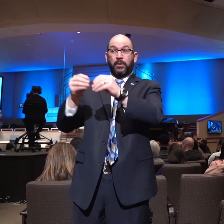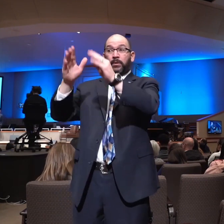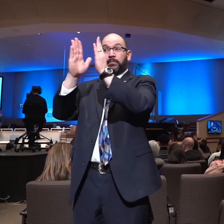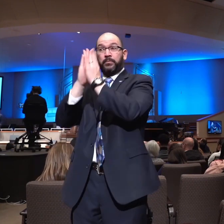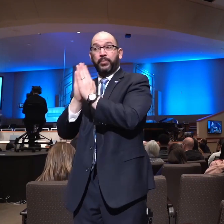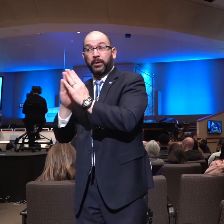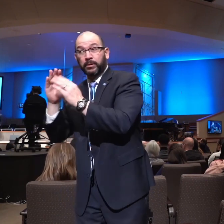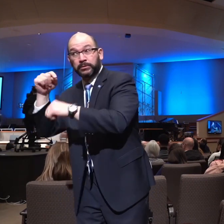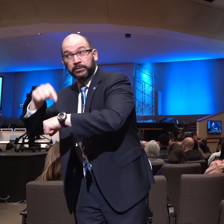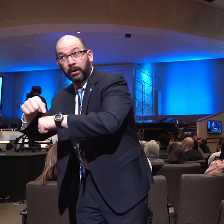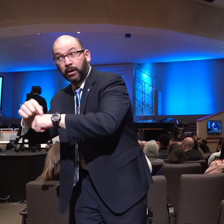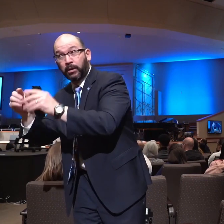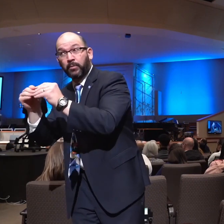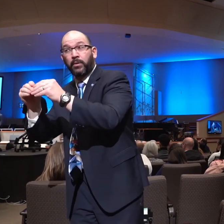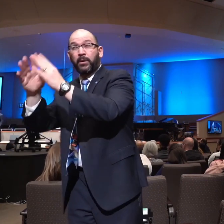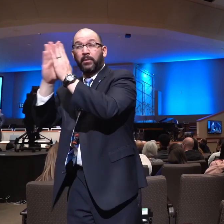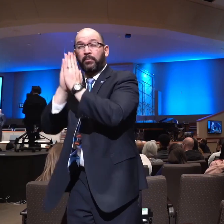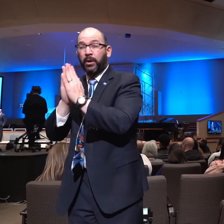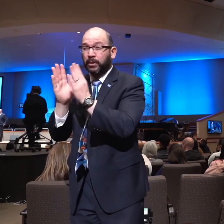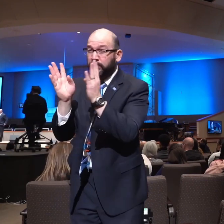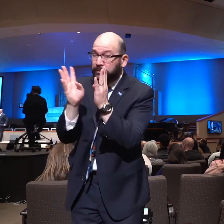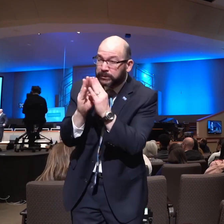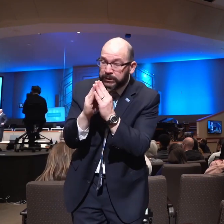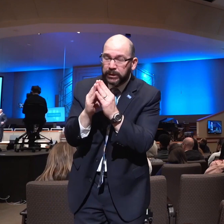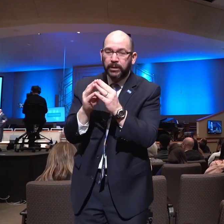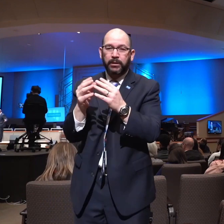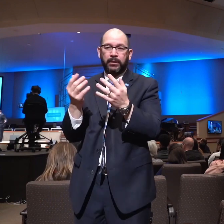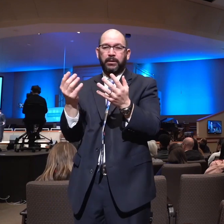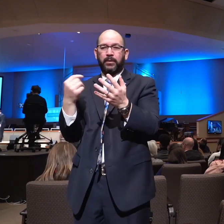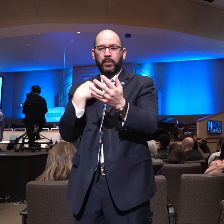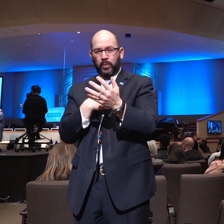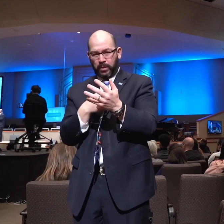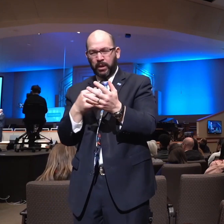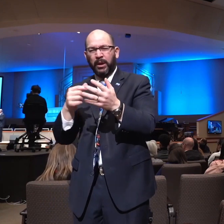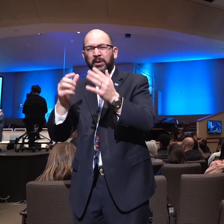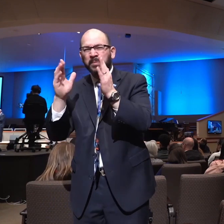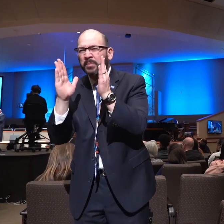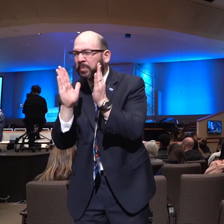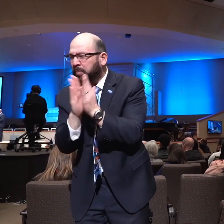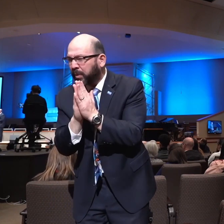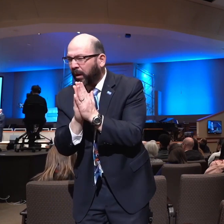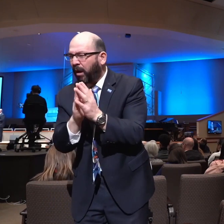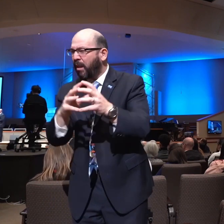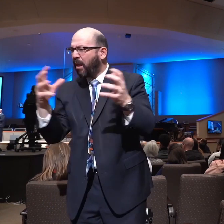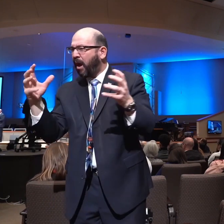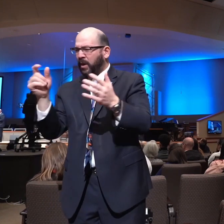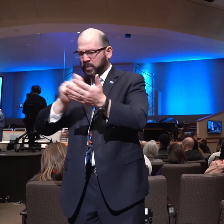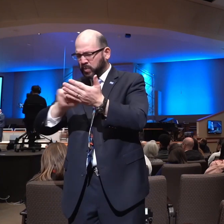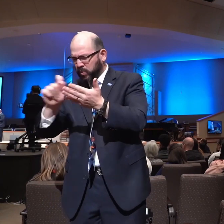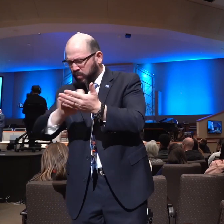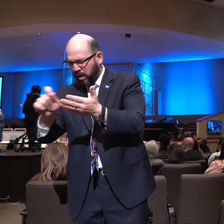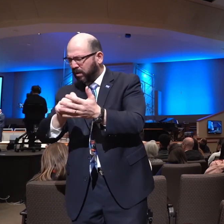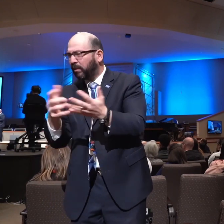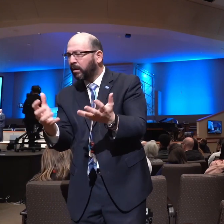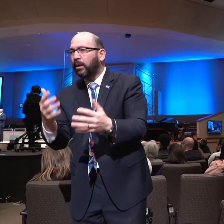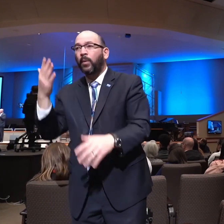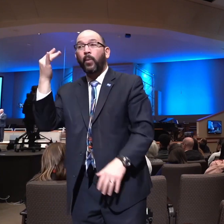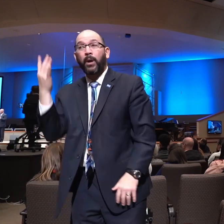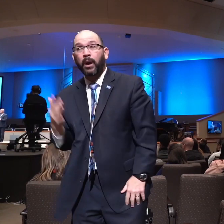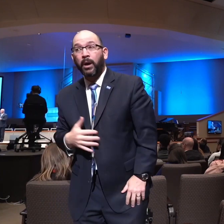in a 40-day prayer journal, and one of the reasons I'm preaching these messages is because God says, first of